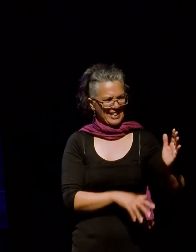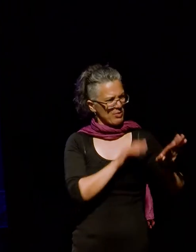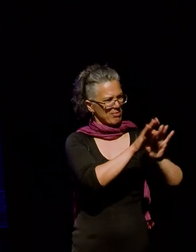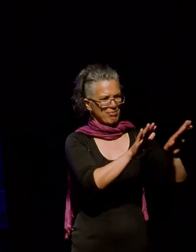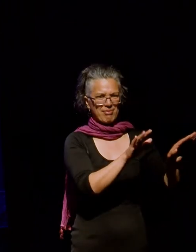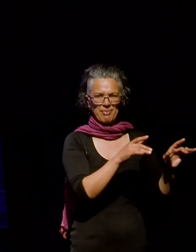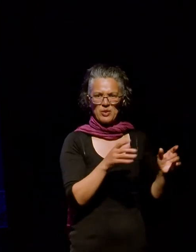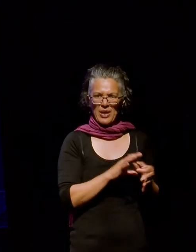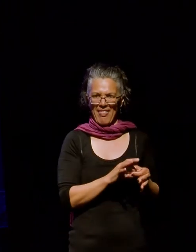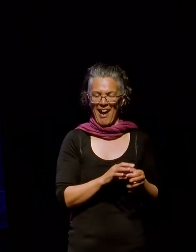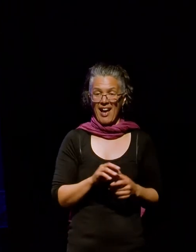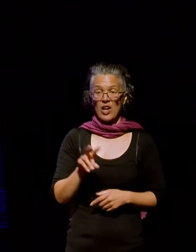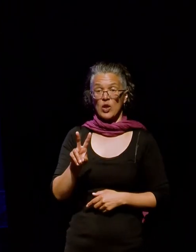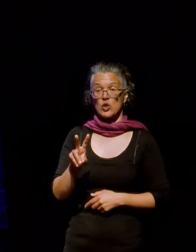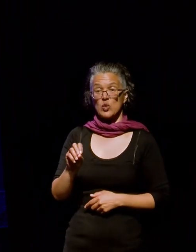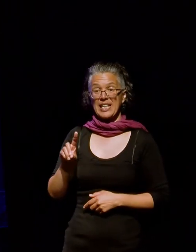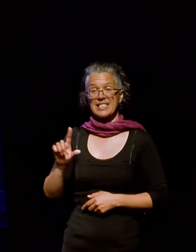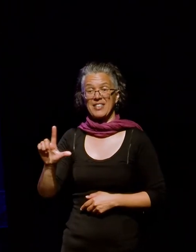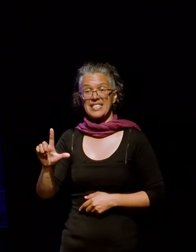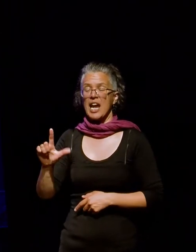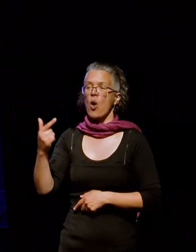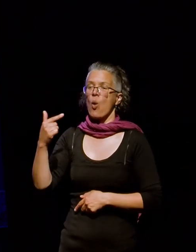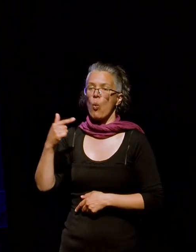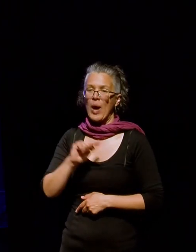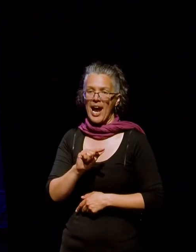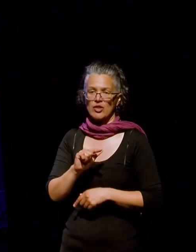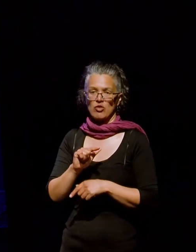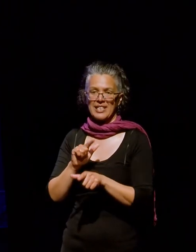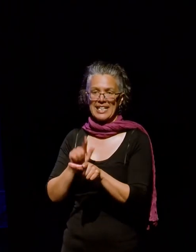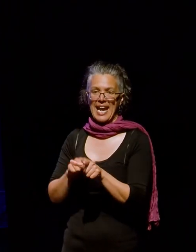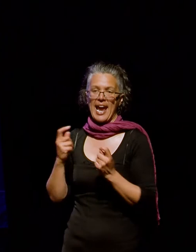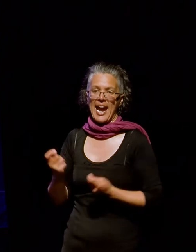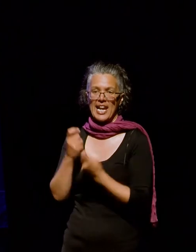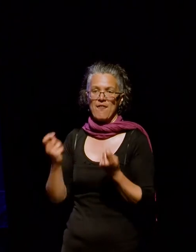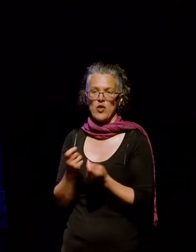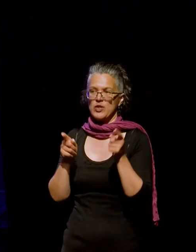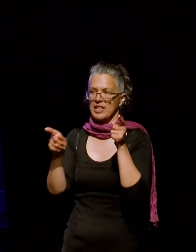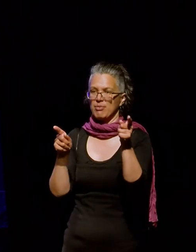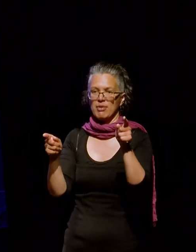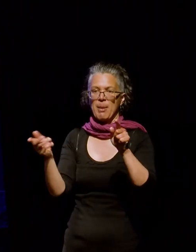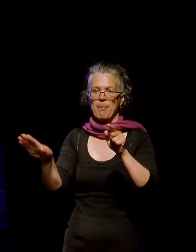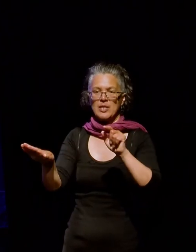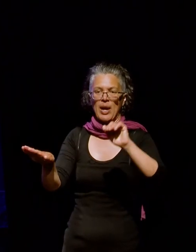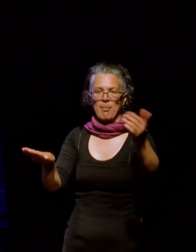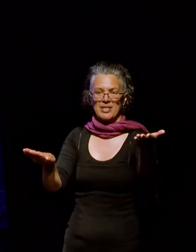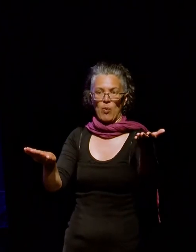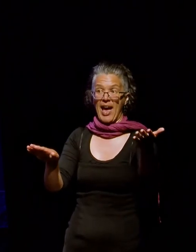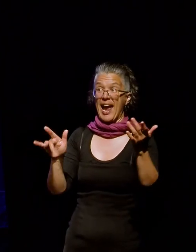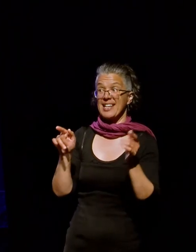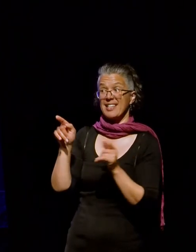What happened in 2017 on the 100th anniversary of the death of these two men is that the Wood family went to their grave.